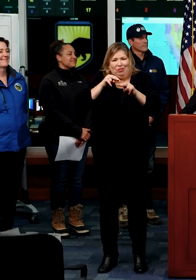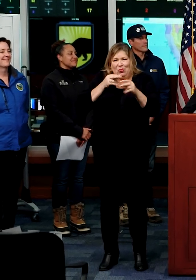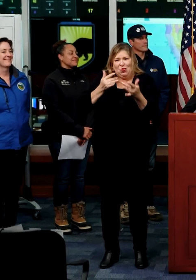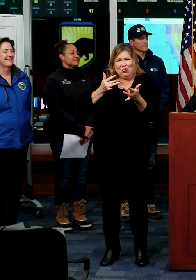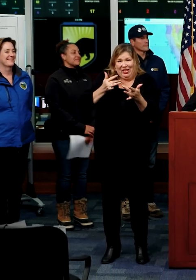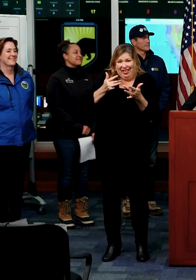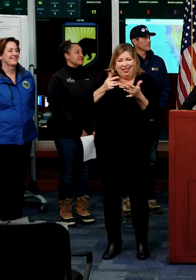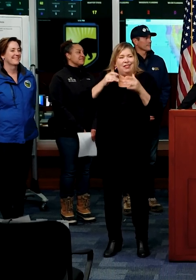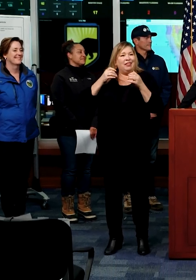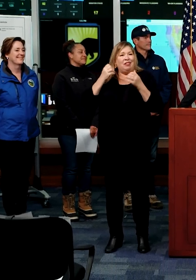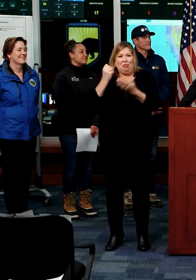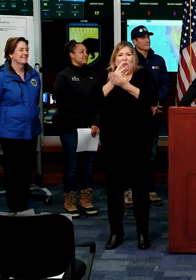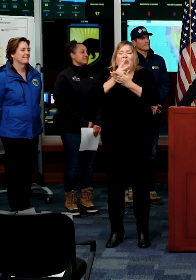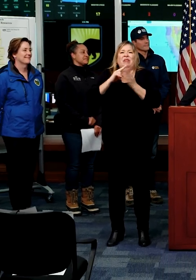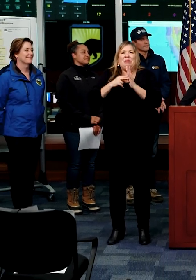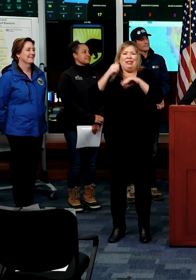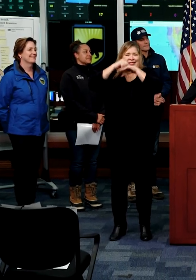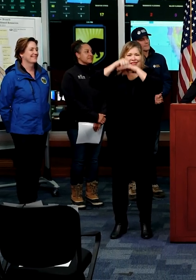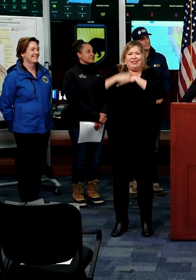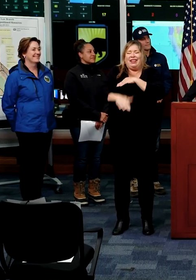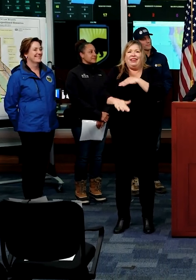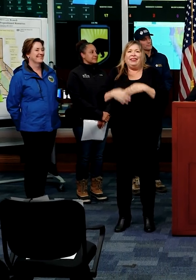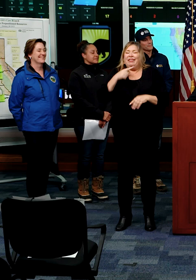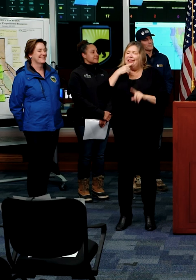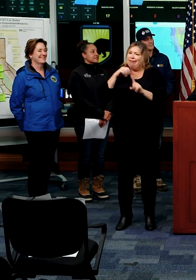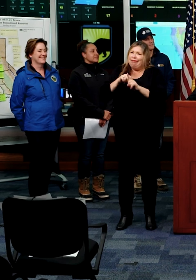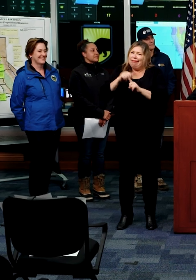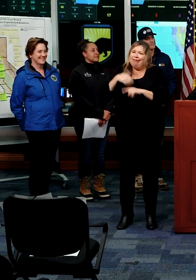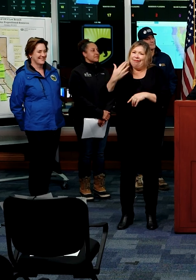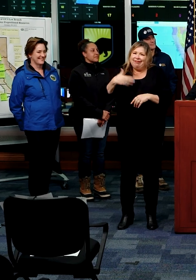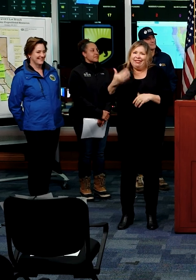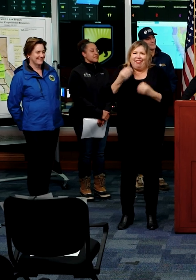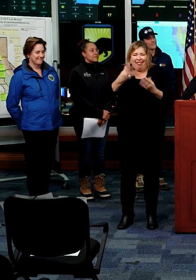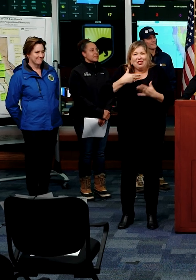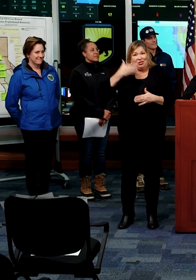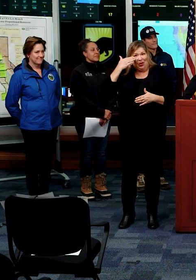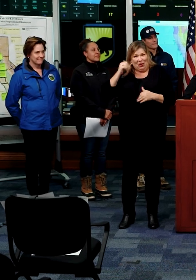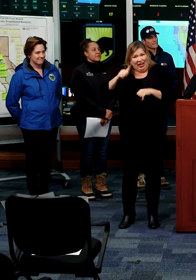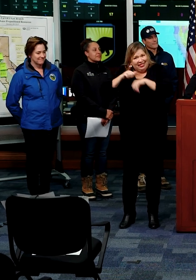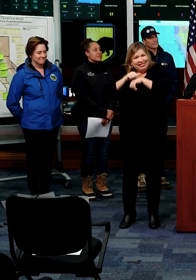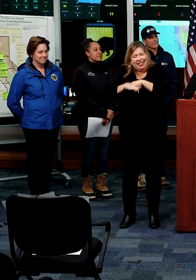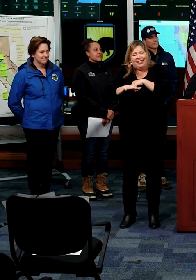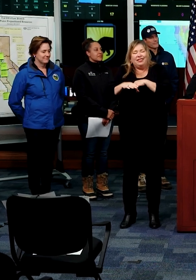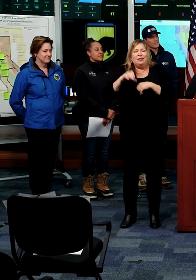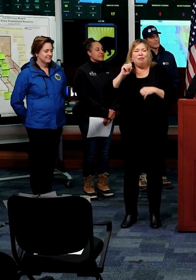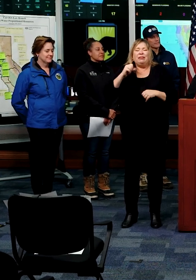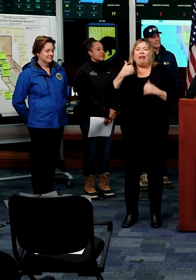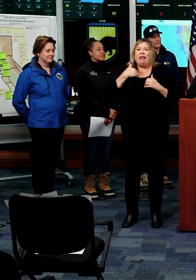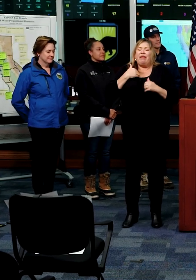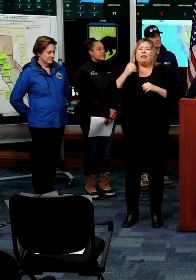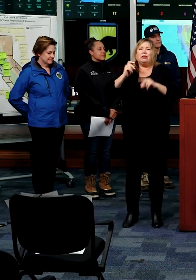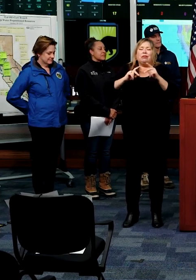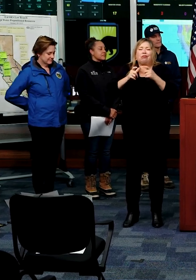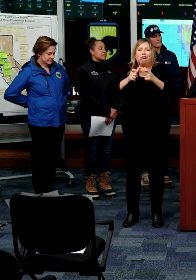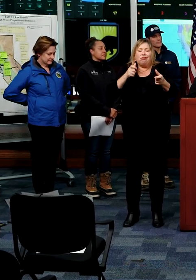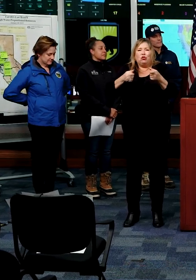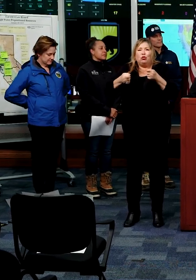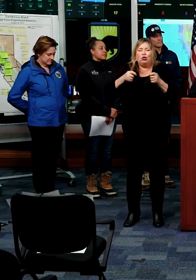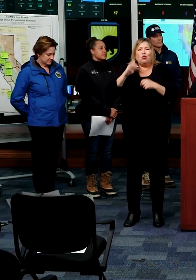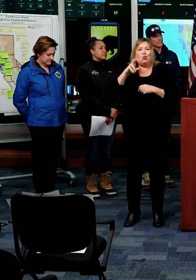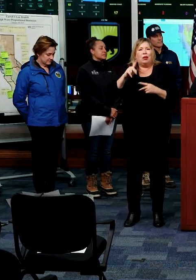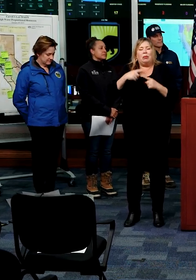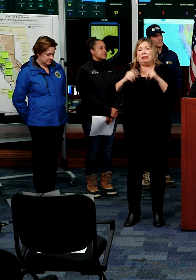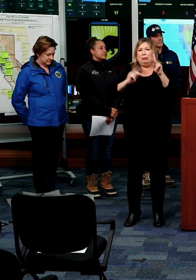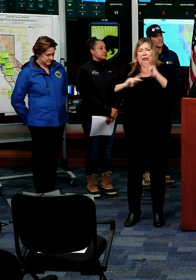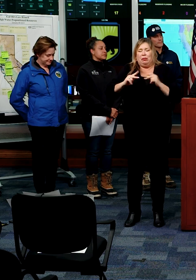signature. Uh, they kept knocking on my door, said, get off the phone. Uh, and, uh, and, uh, move them down. But, uh, look, the,